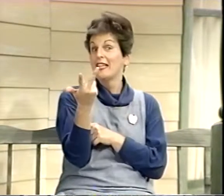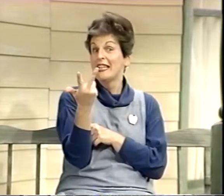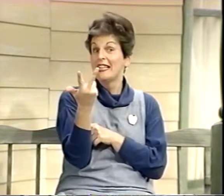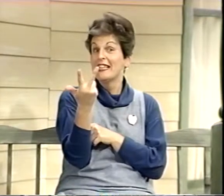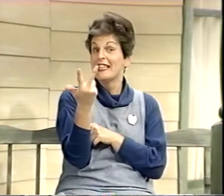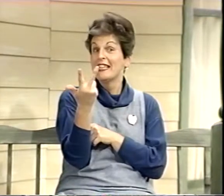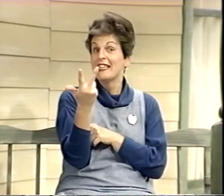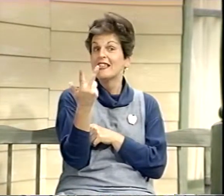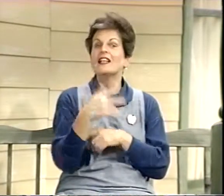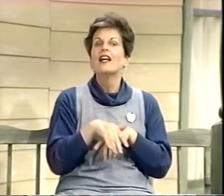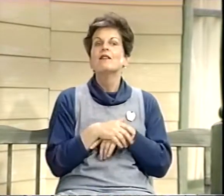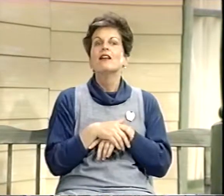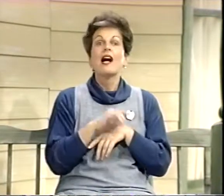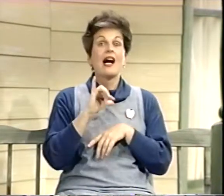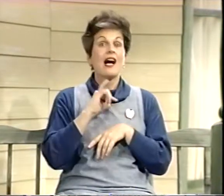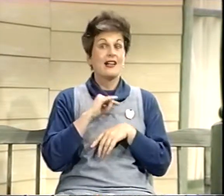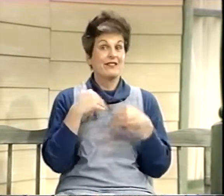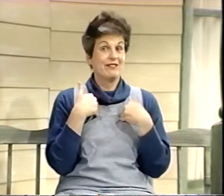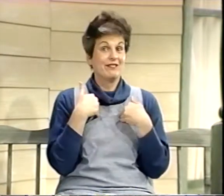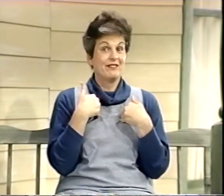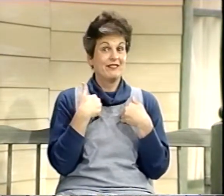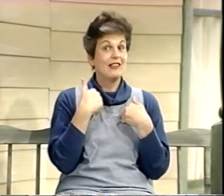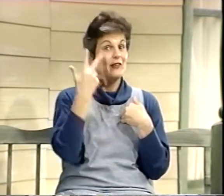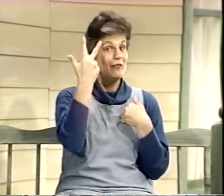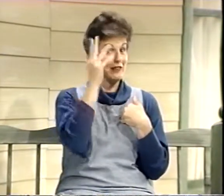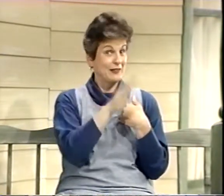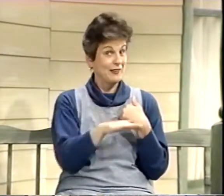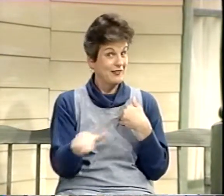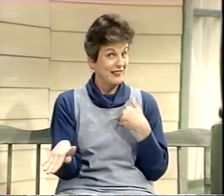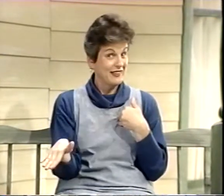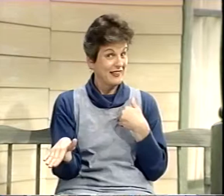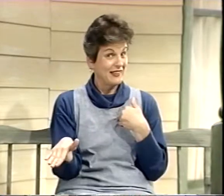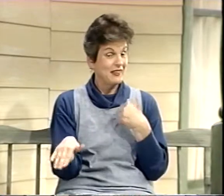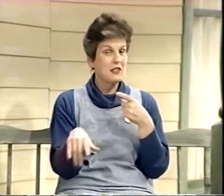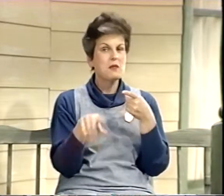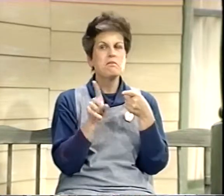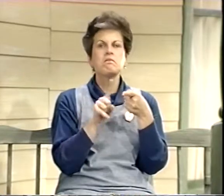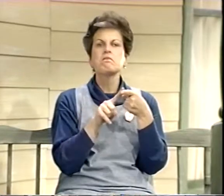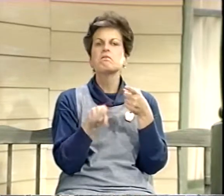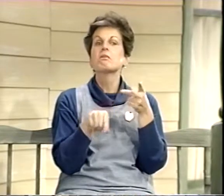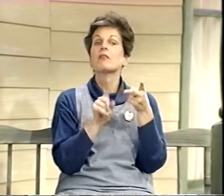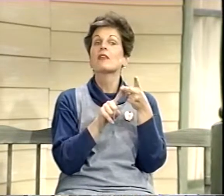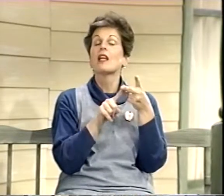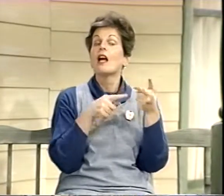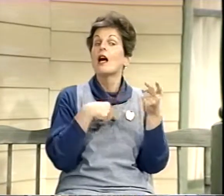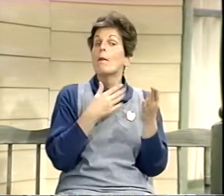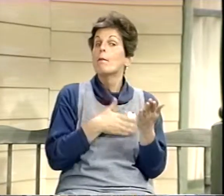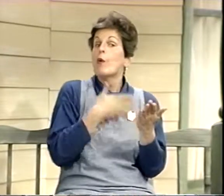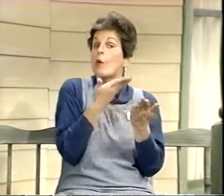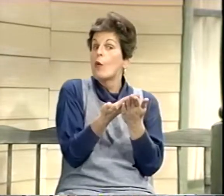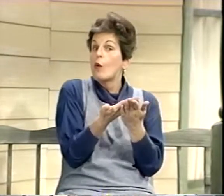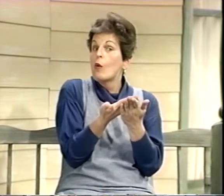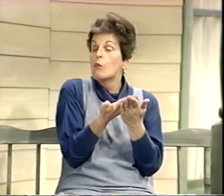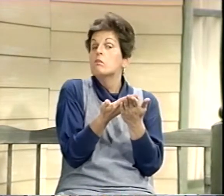three. I have three children. I was born